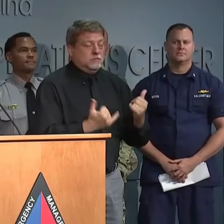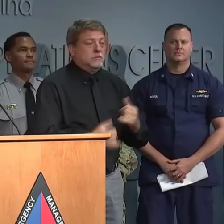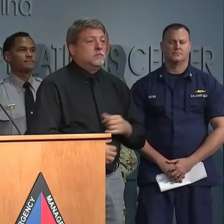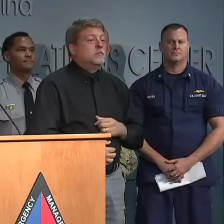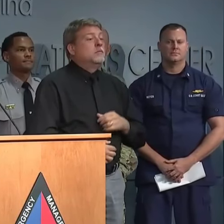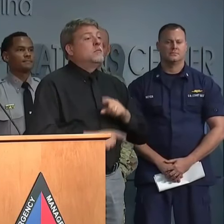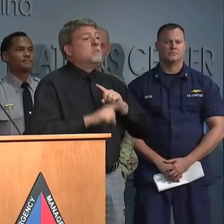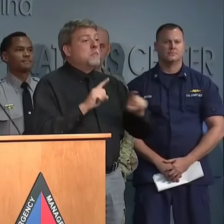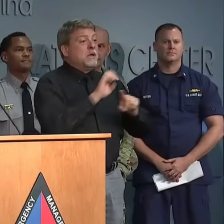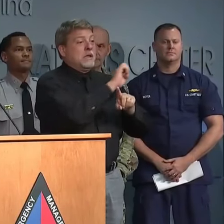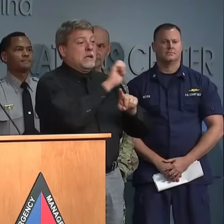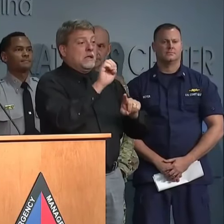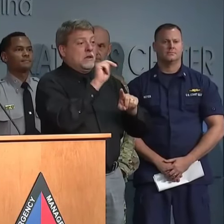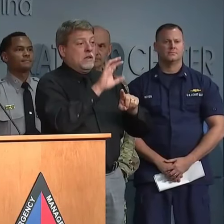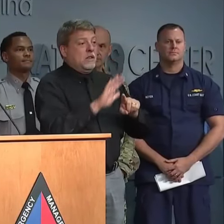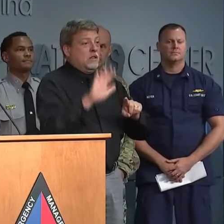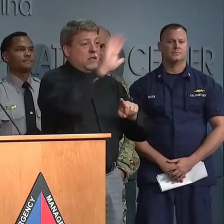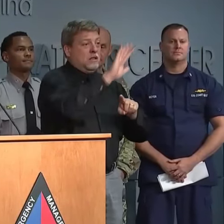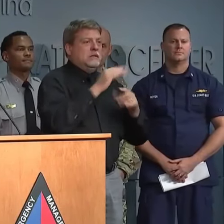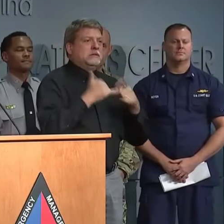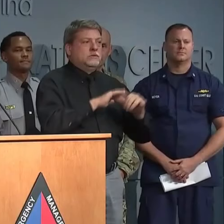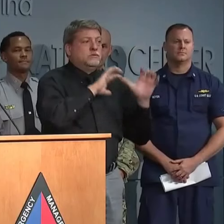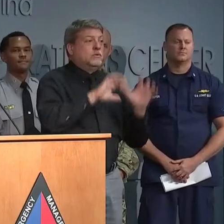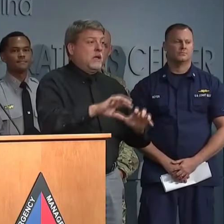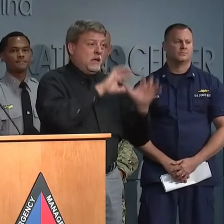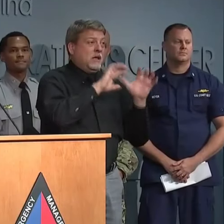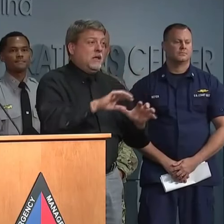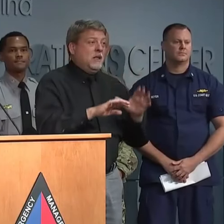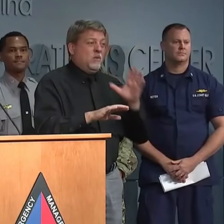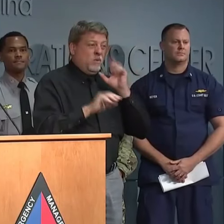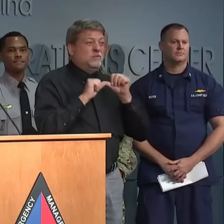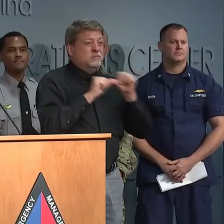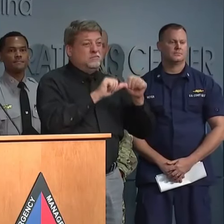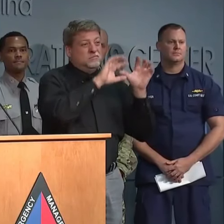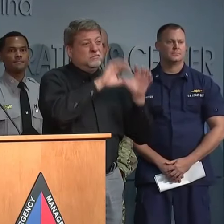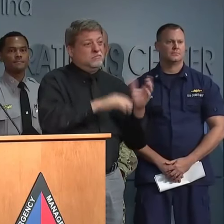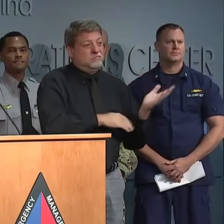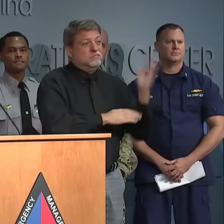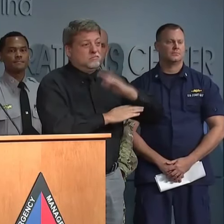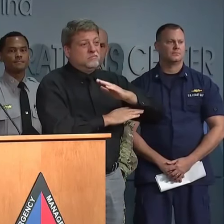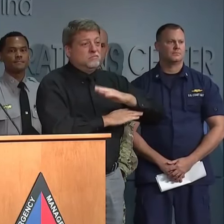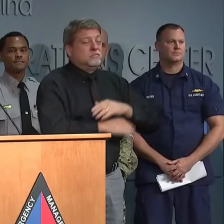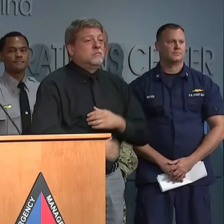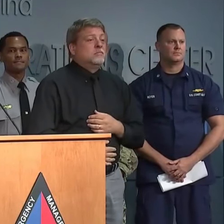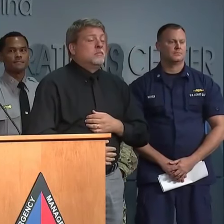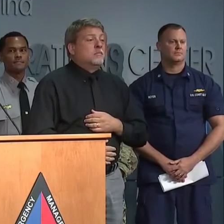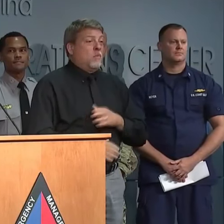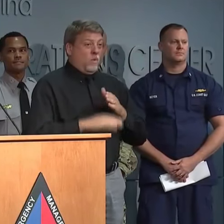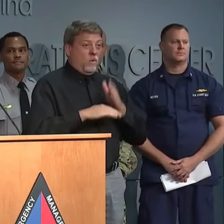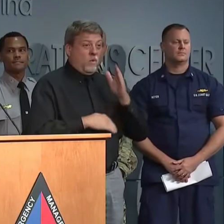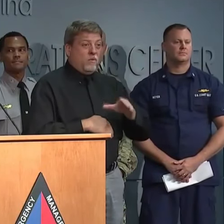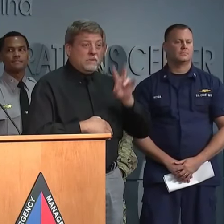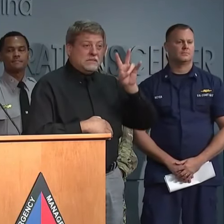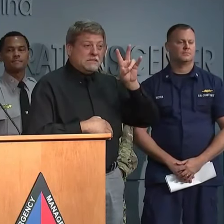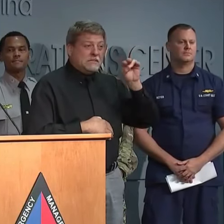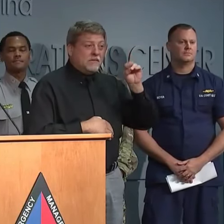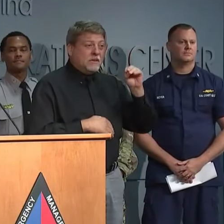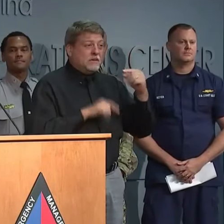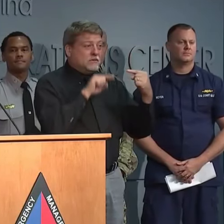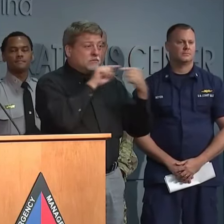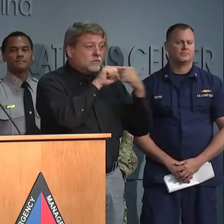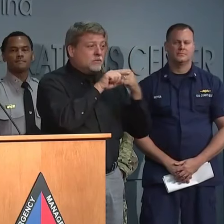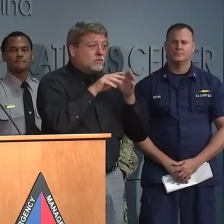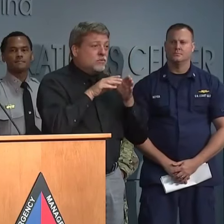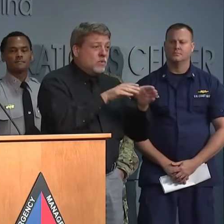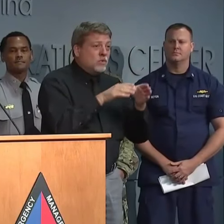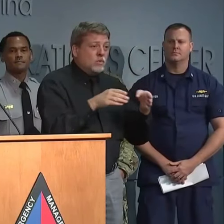eastern North Carolina and it will continue to rain through much of the day. There are more than seventy roads that are impassable due